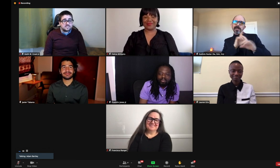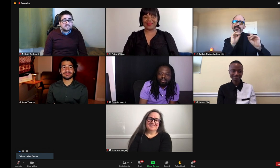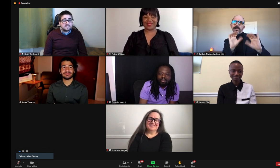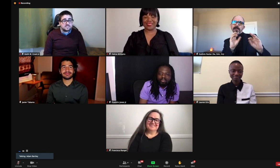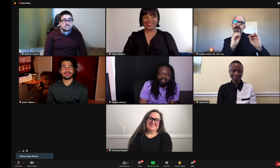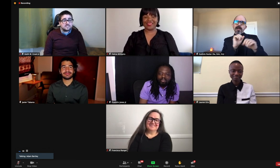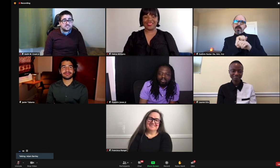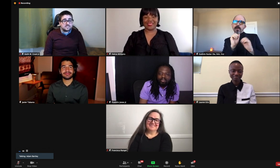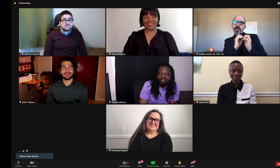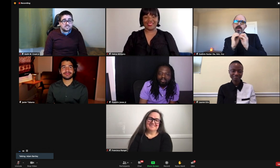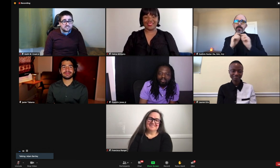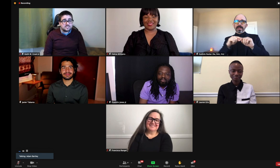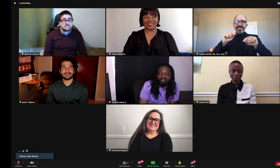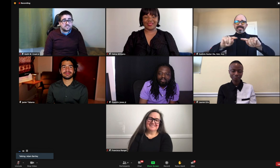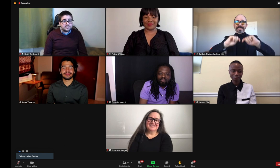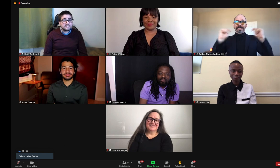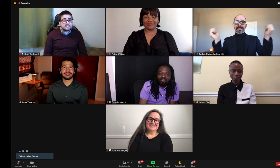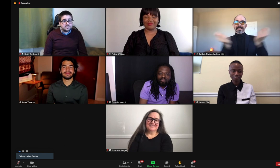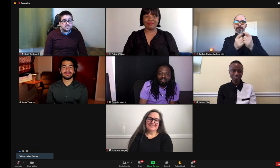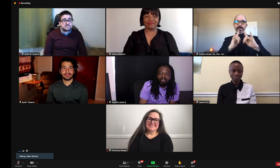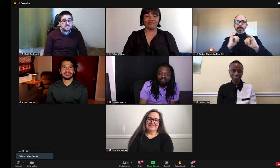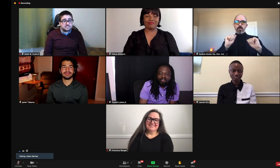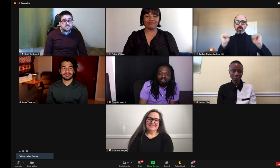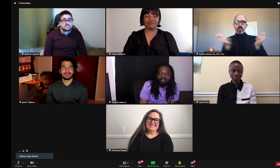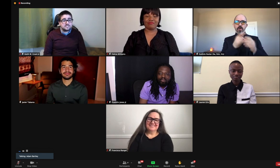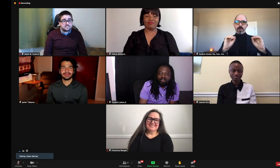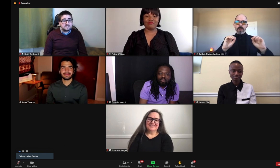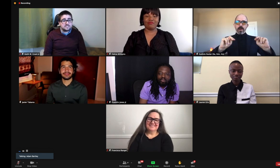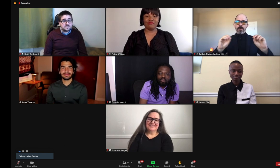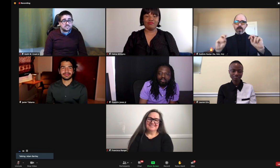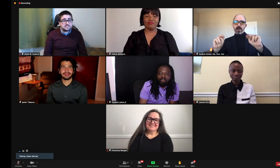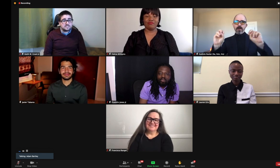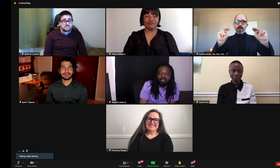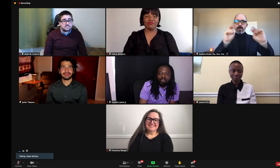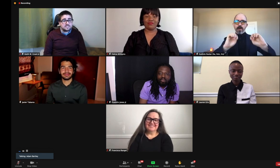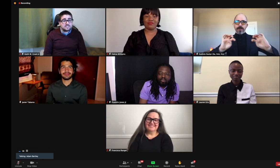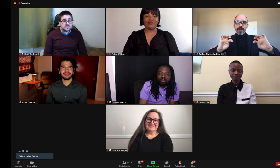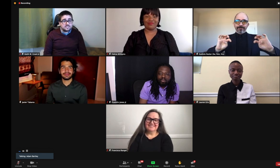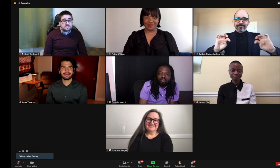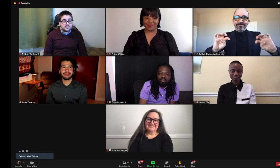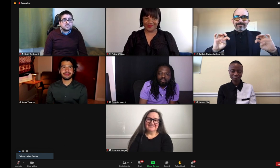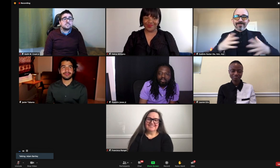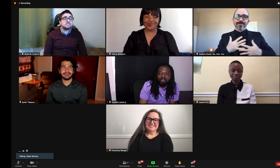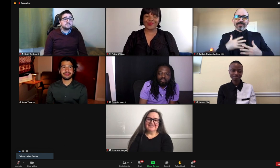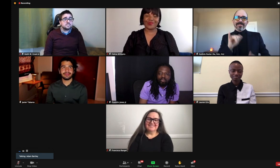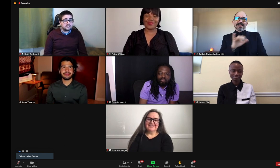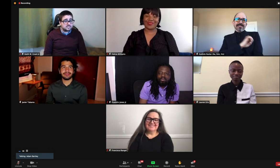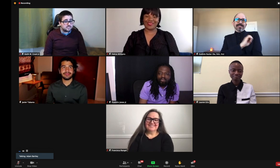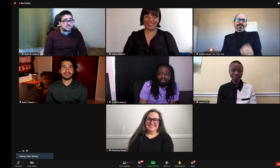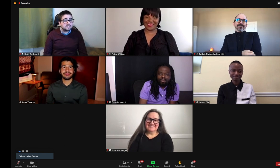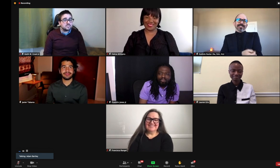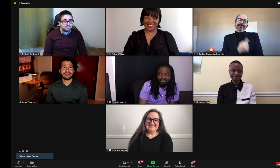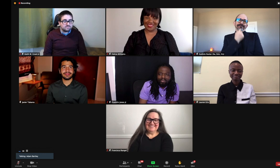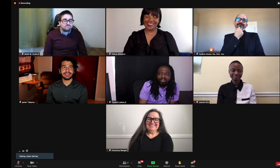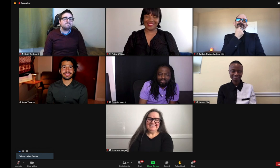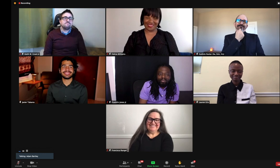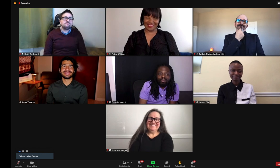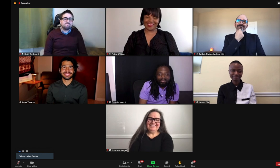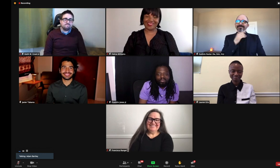building up the details and the docs and the scripts and getting the team together. All of that's important to every little piece of